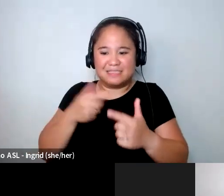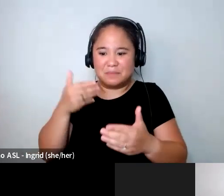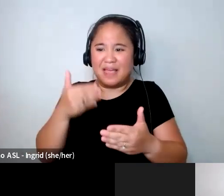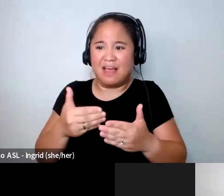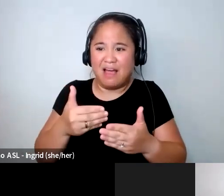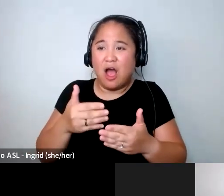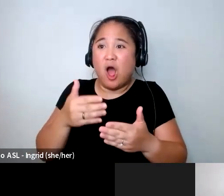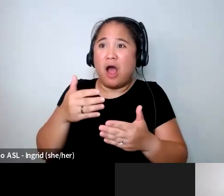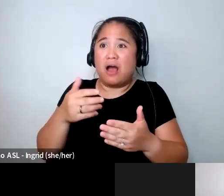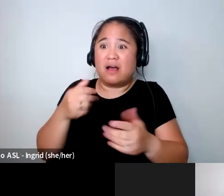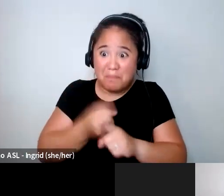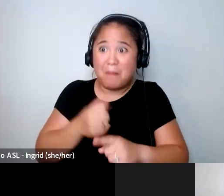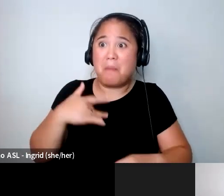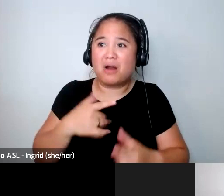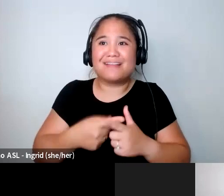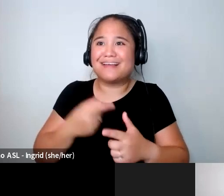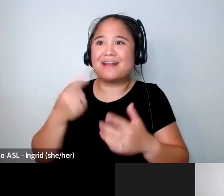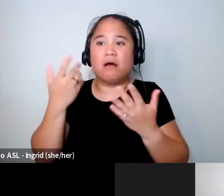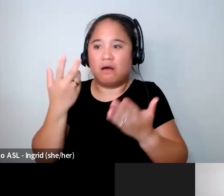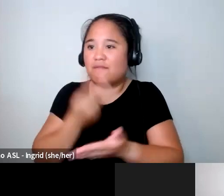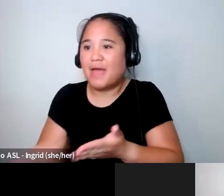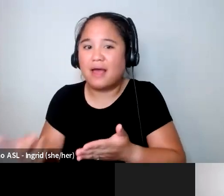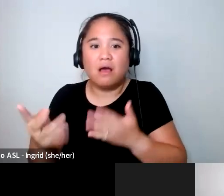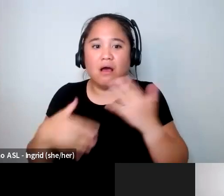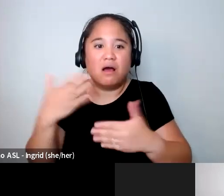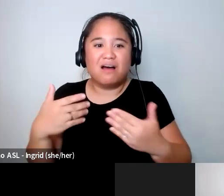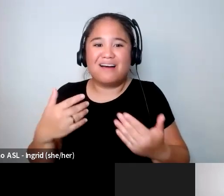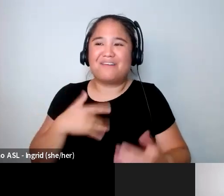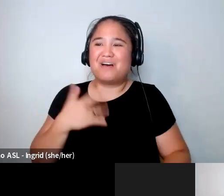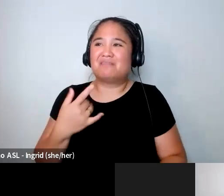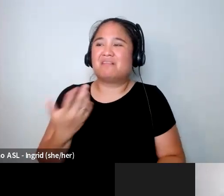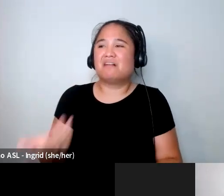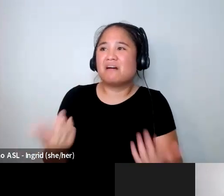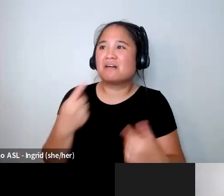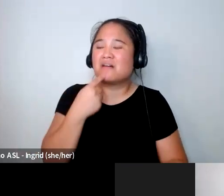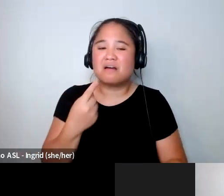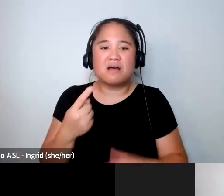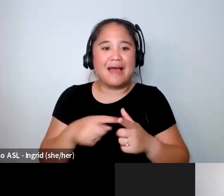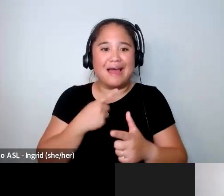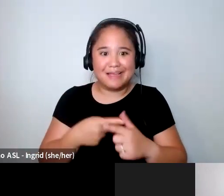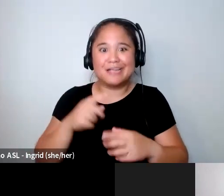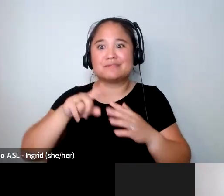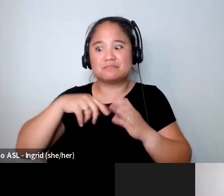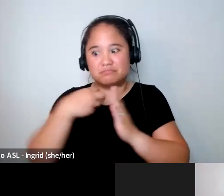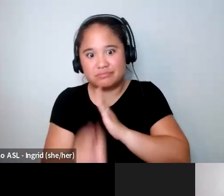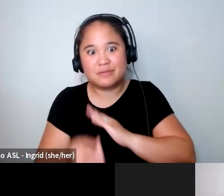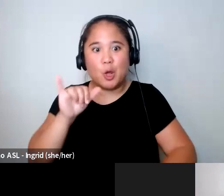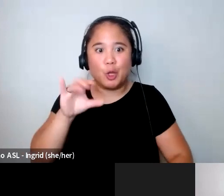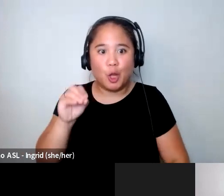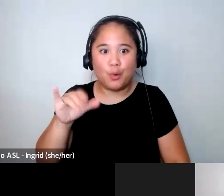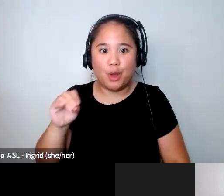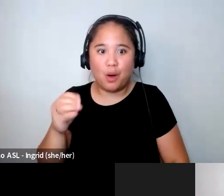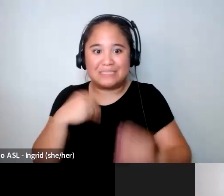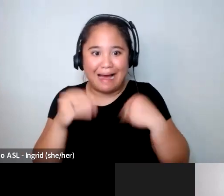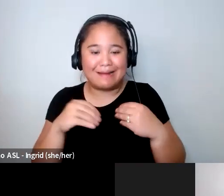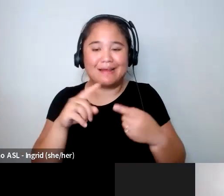model and then not have it happen and so it was really disappointing and then it started all the yo-yo dieting and the obsession with